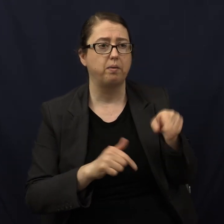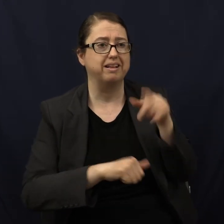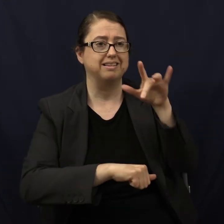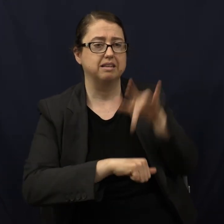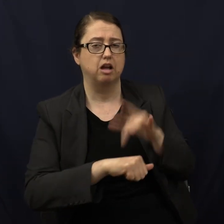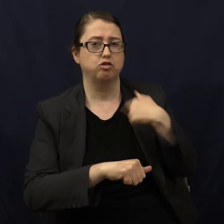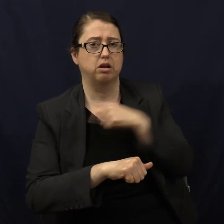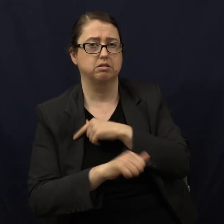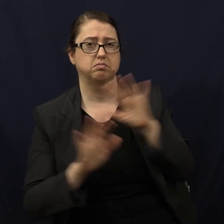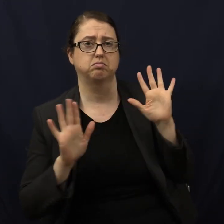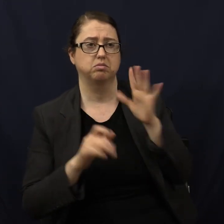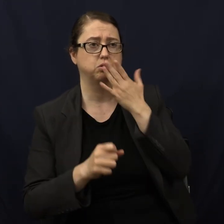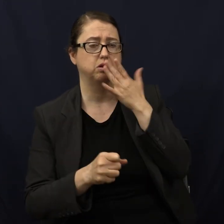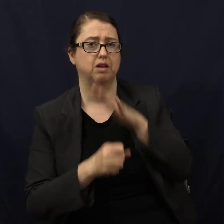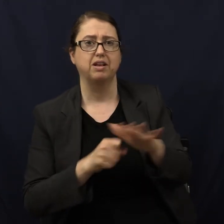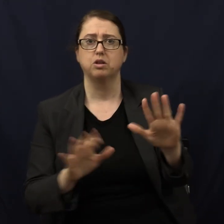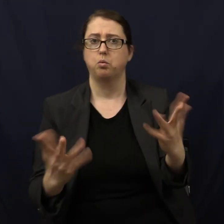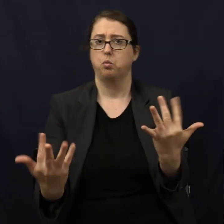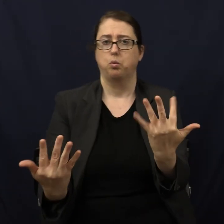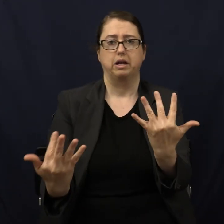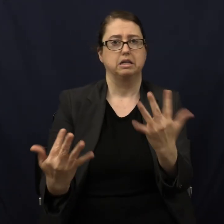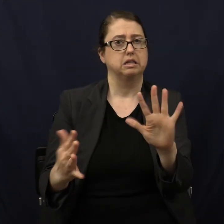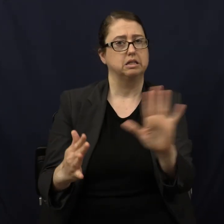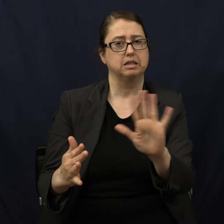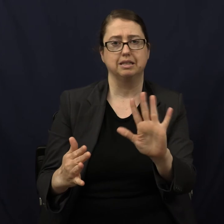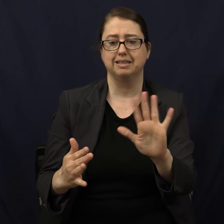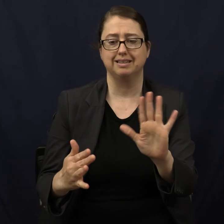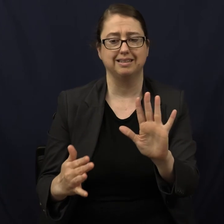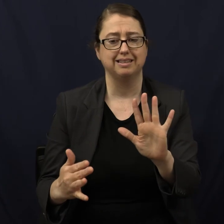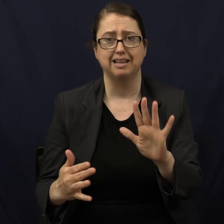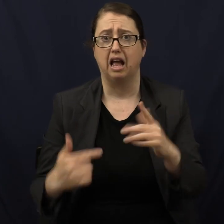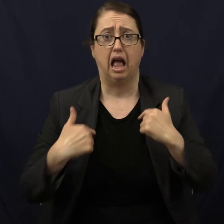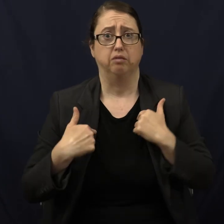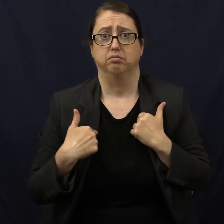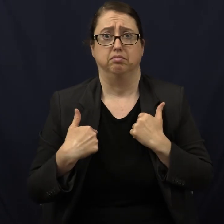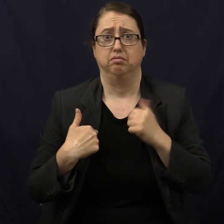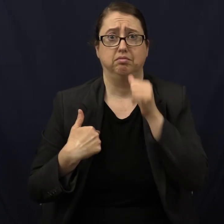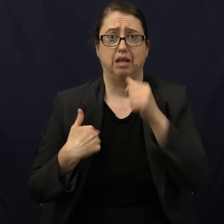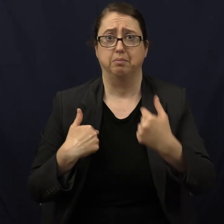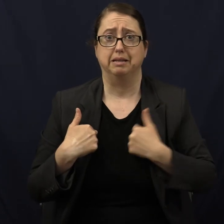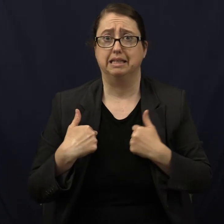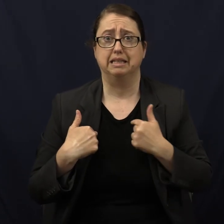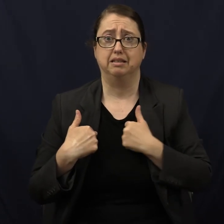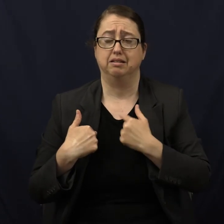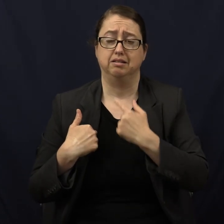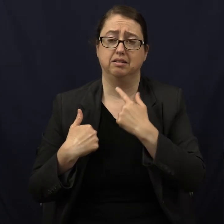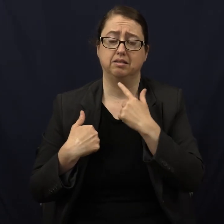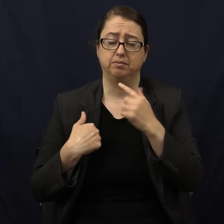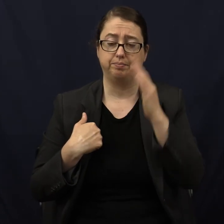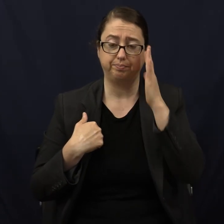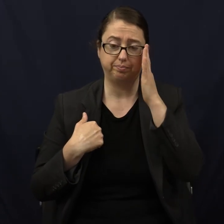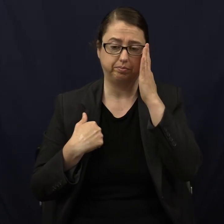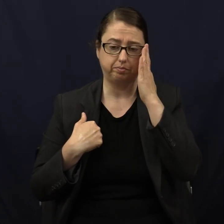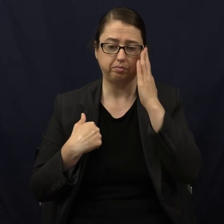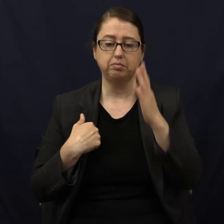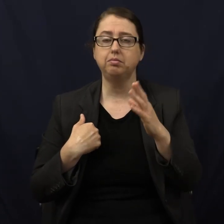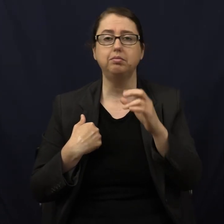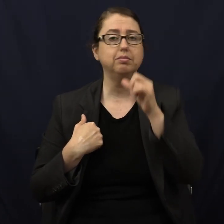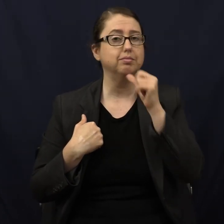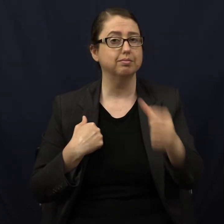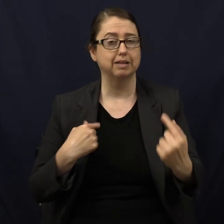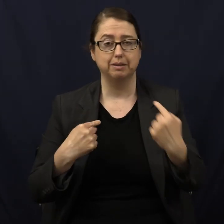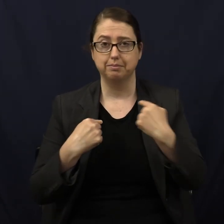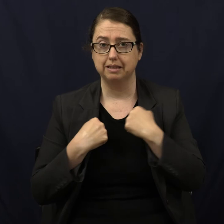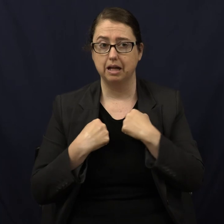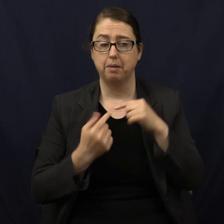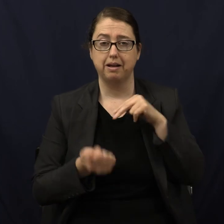us. And I said, wait a minute. This is like, I didn't do this. I said, tell them, this is not about